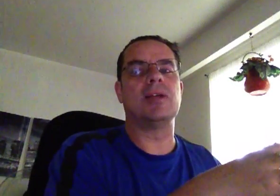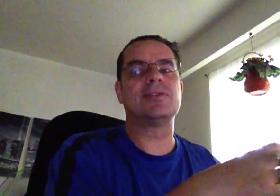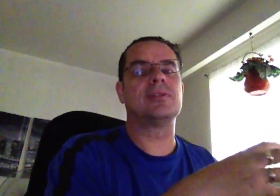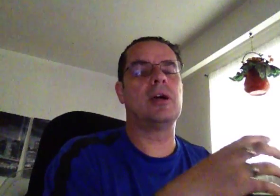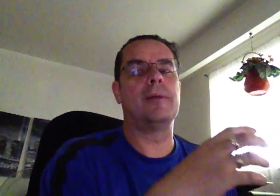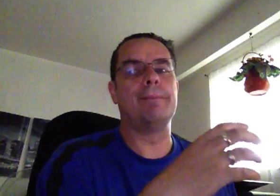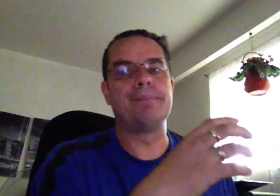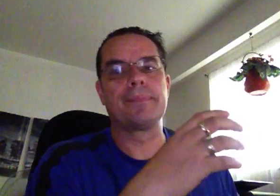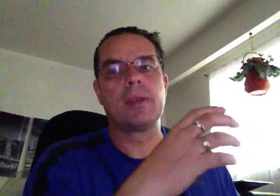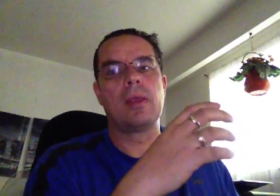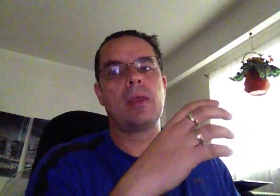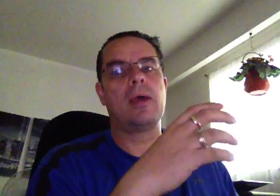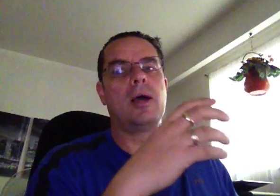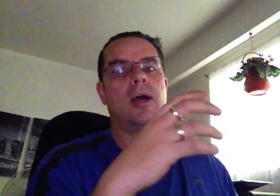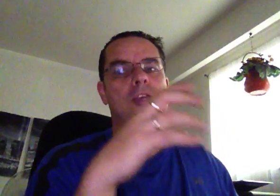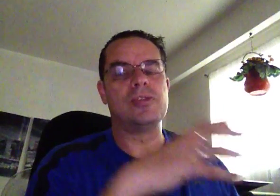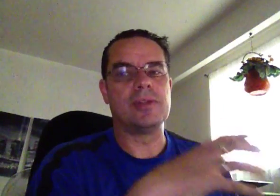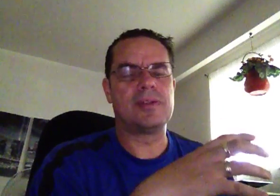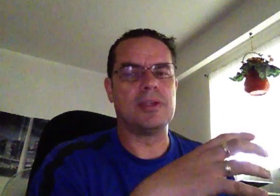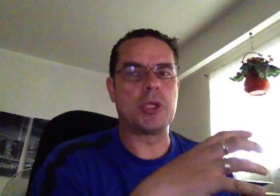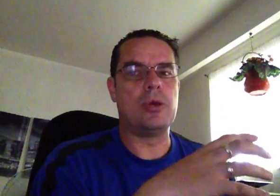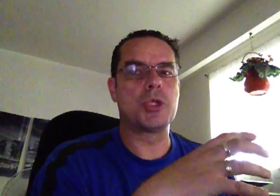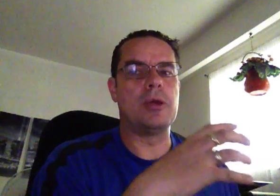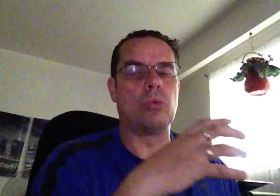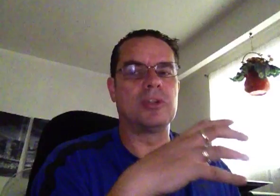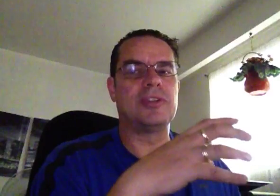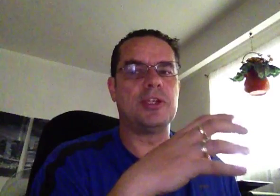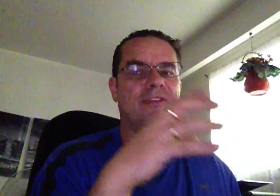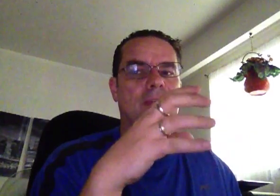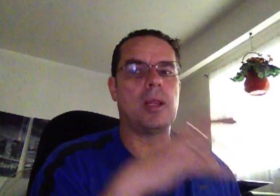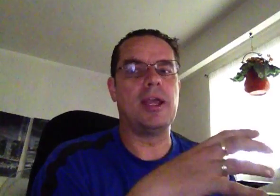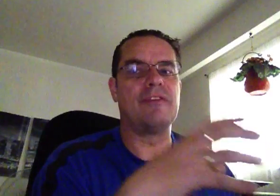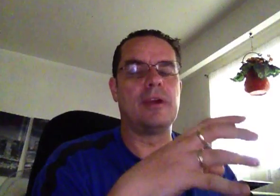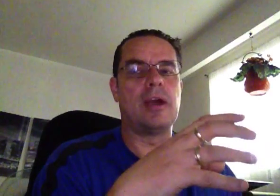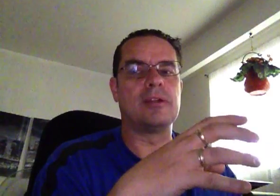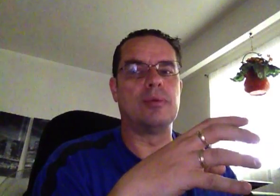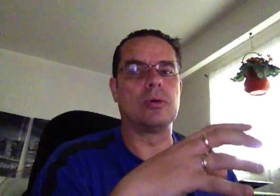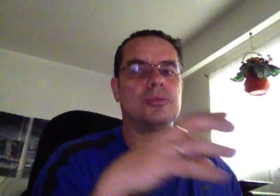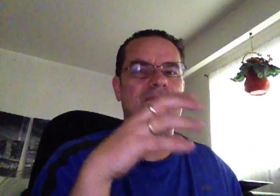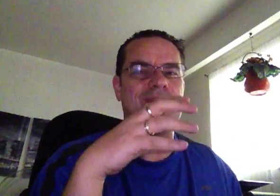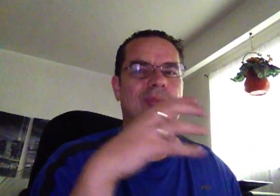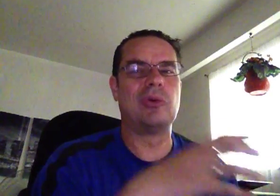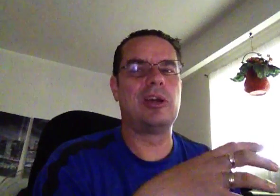using the Trader Workstation Client for Interactive Brokers, which is more,